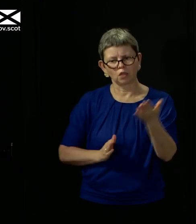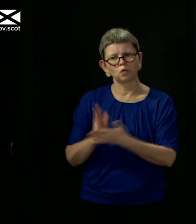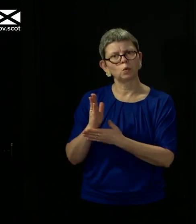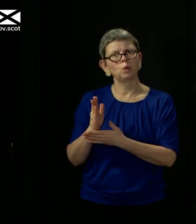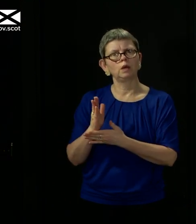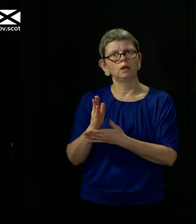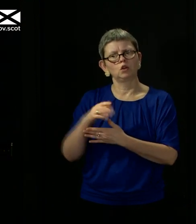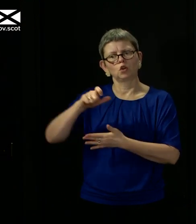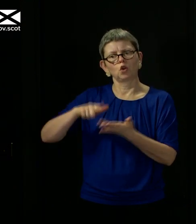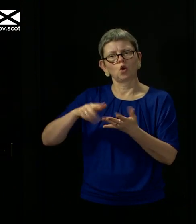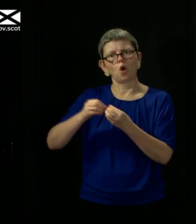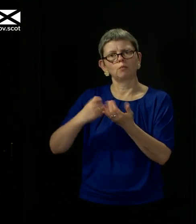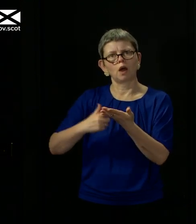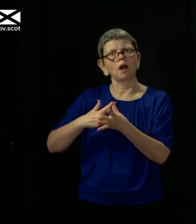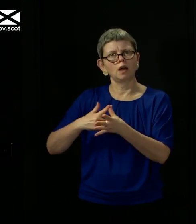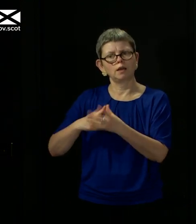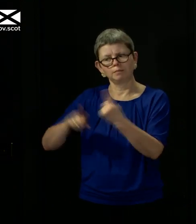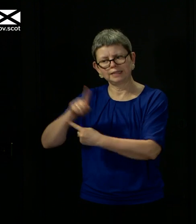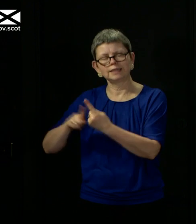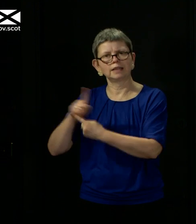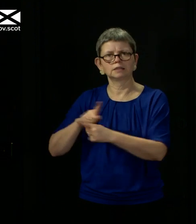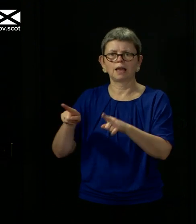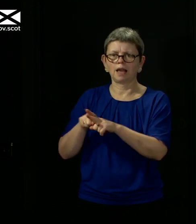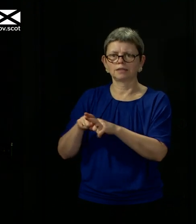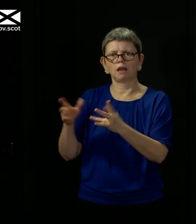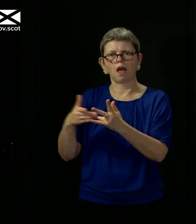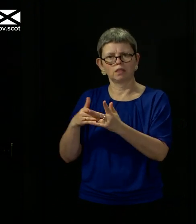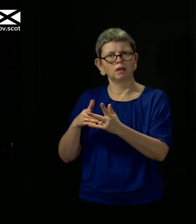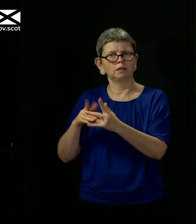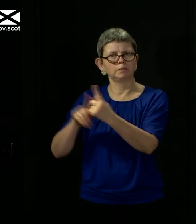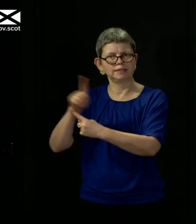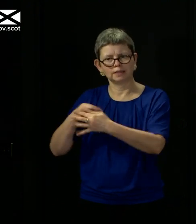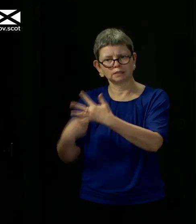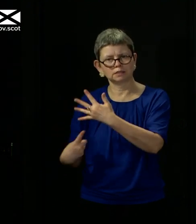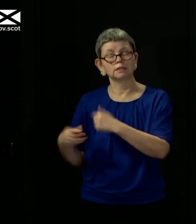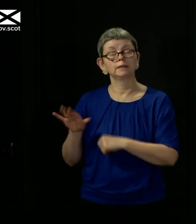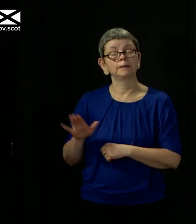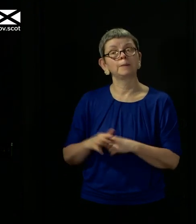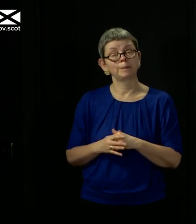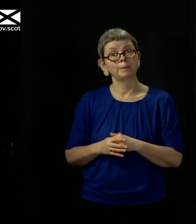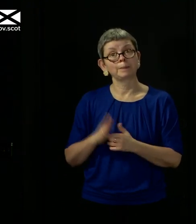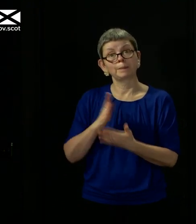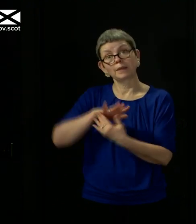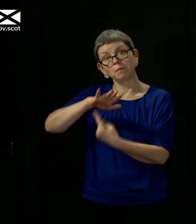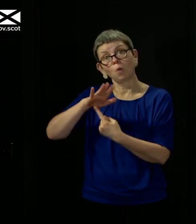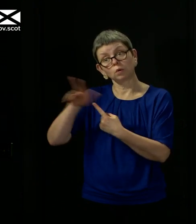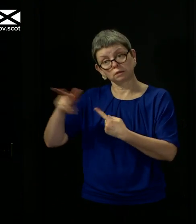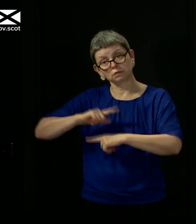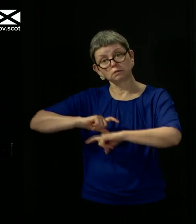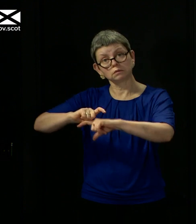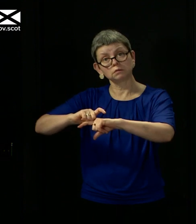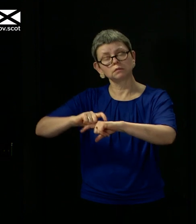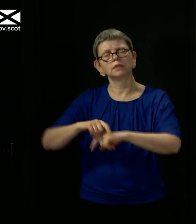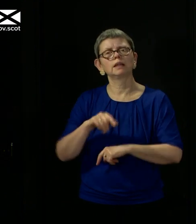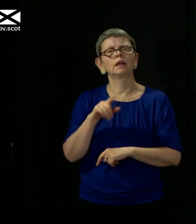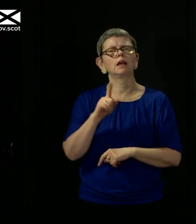main, the COBRA structure, although there are other discussions at different levels out with that. And it's really important that that happens. I also think